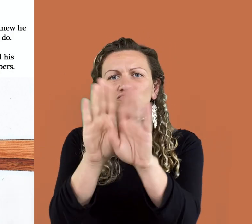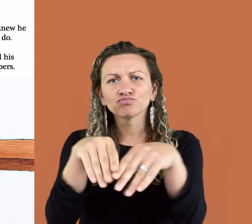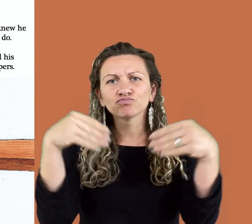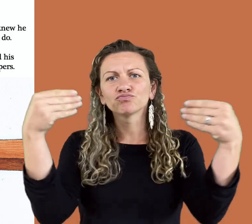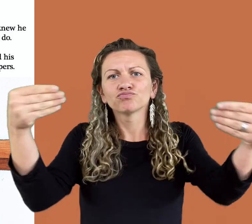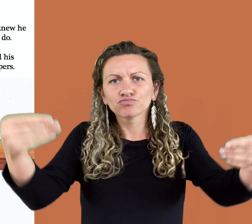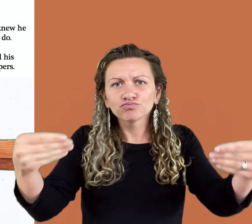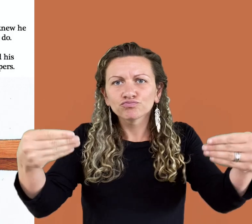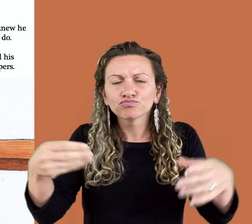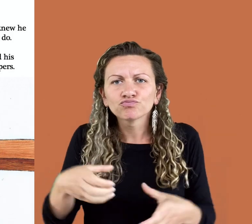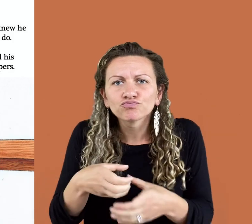Sunday papers.